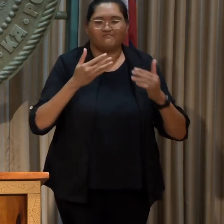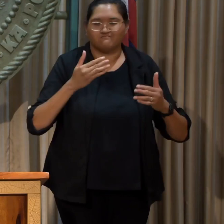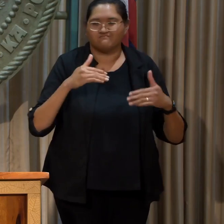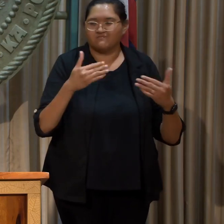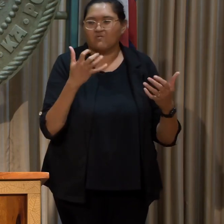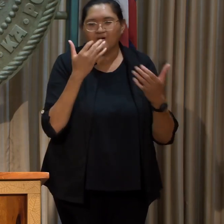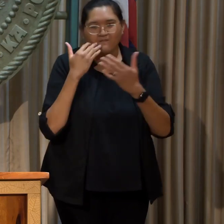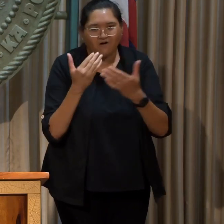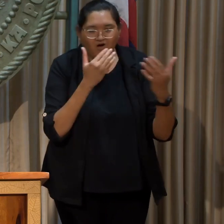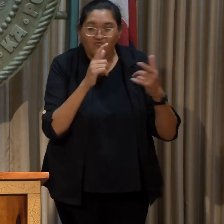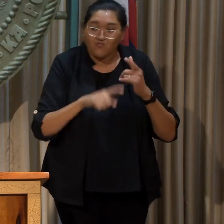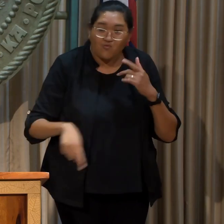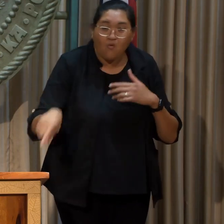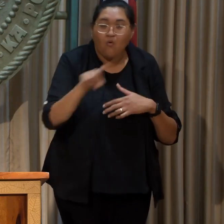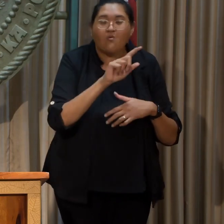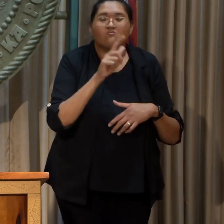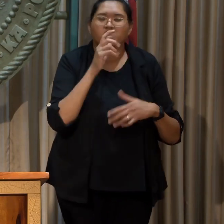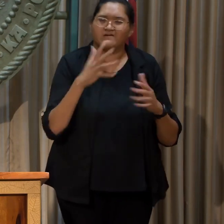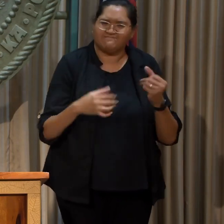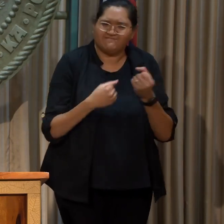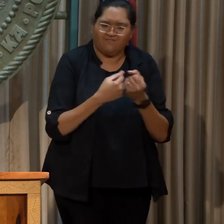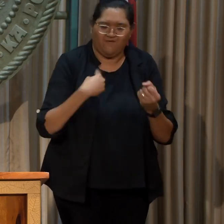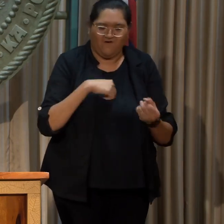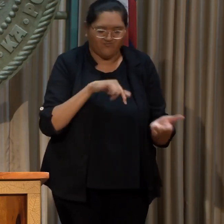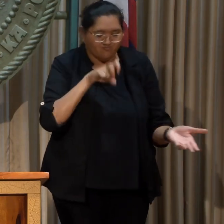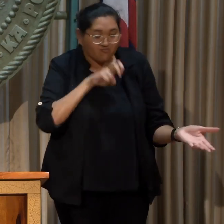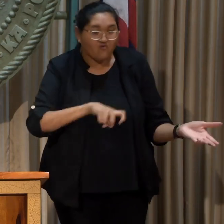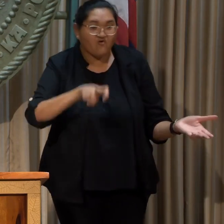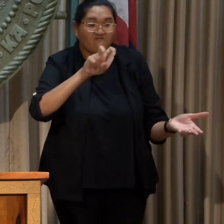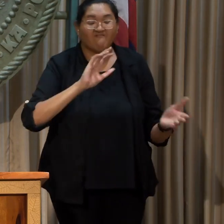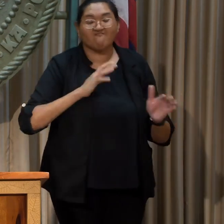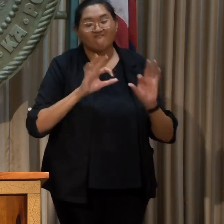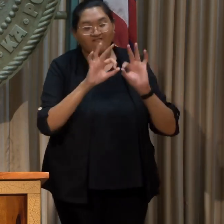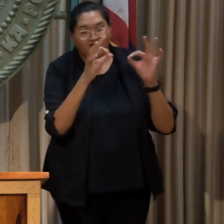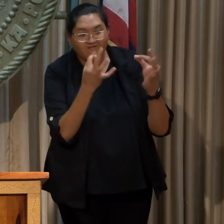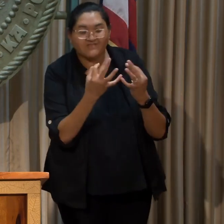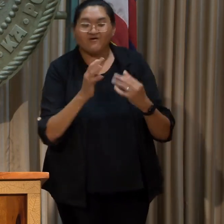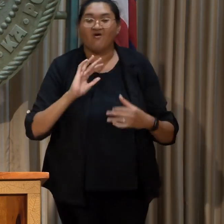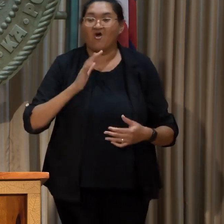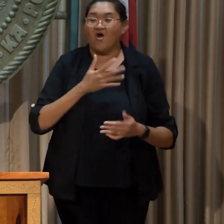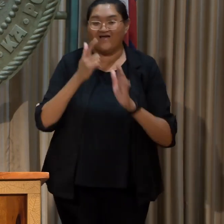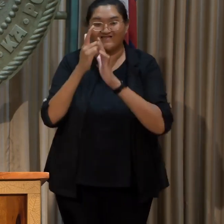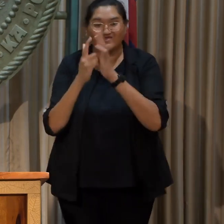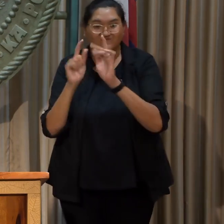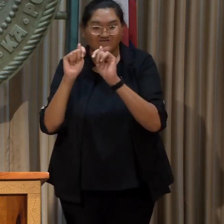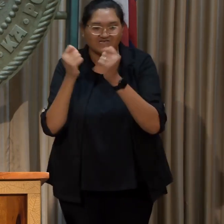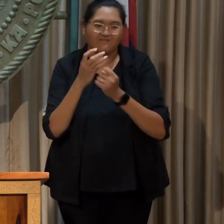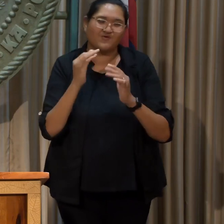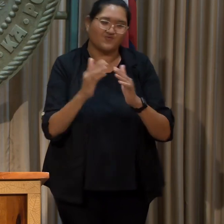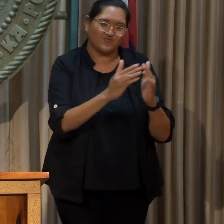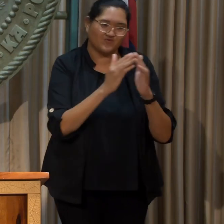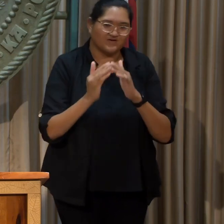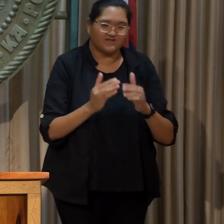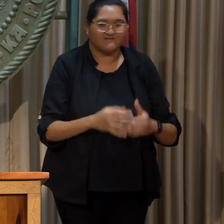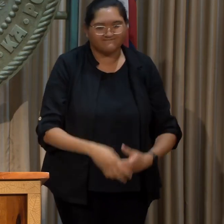Mahalo nui to everyone who supported us on this journey, our families, our legal team, and our community.